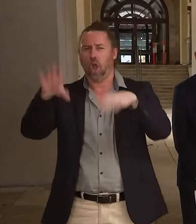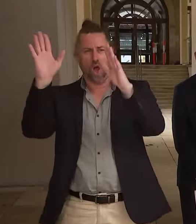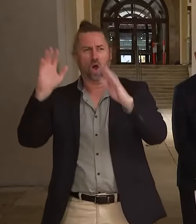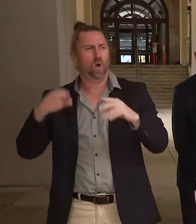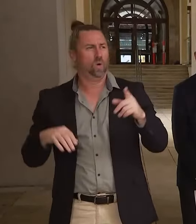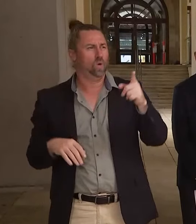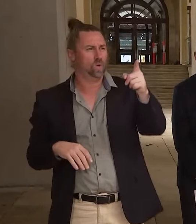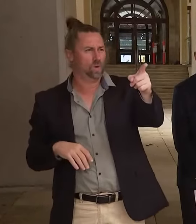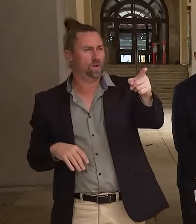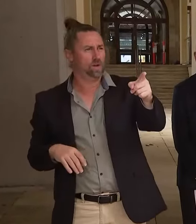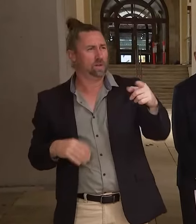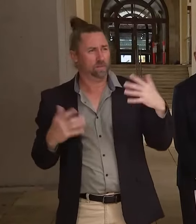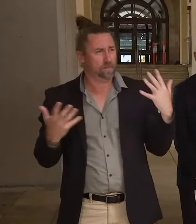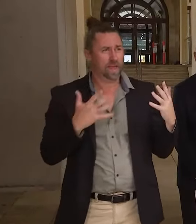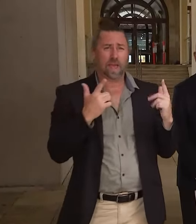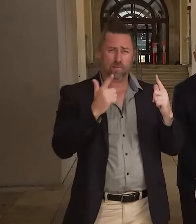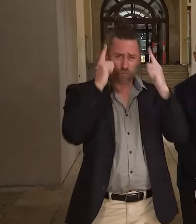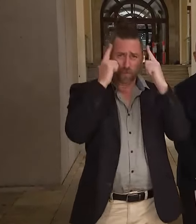from those places.